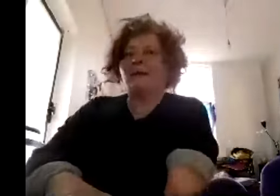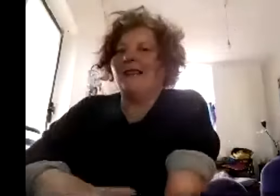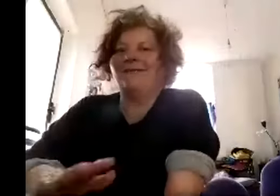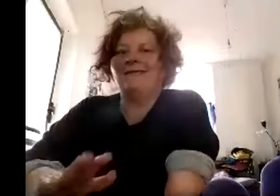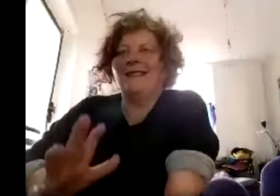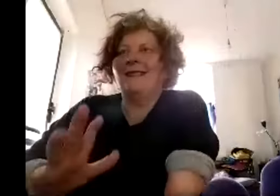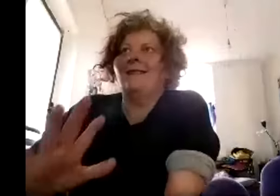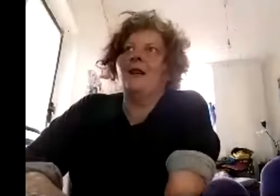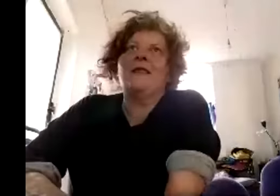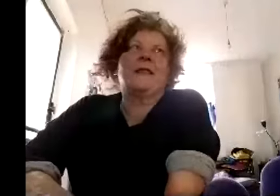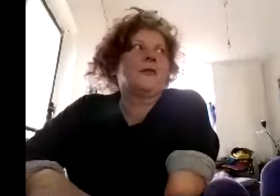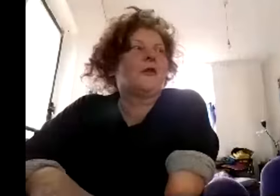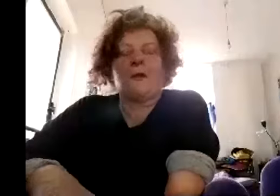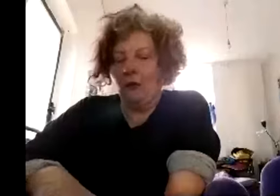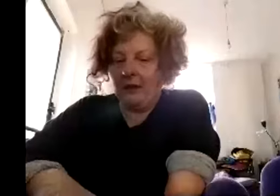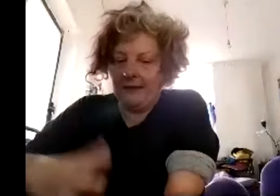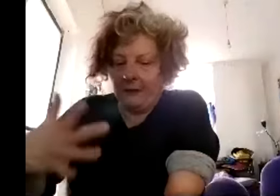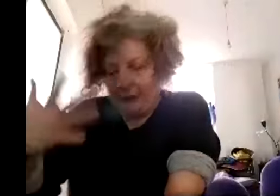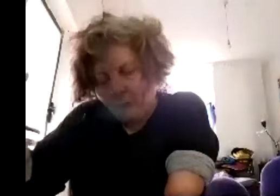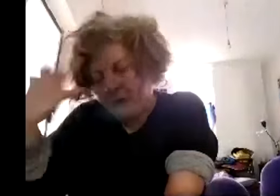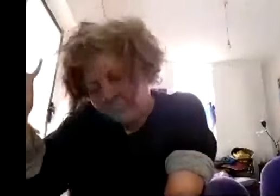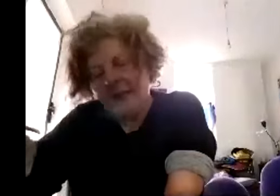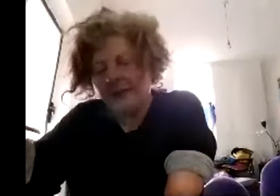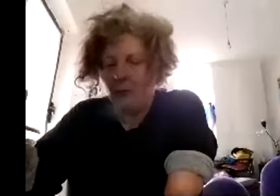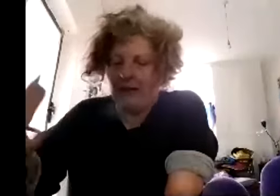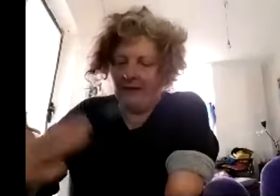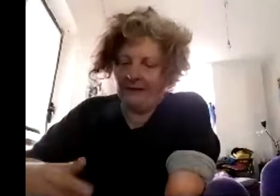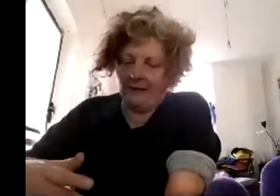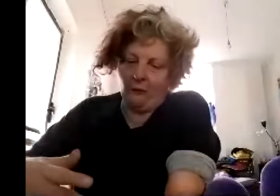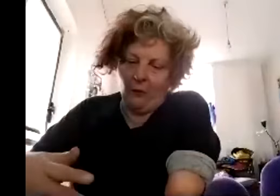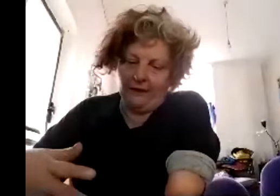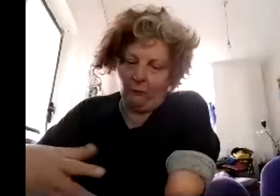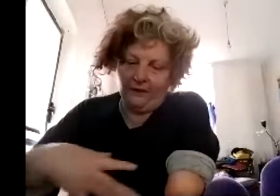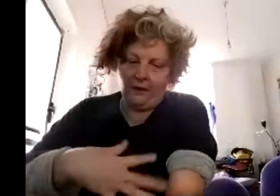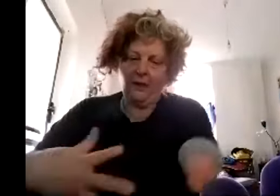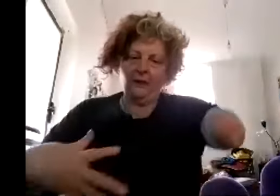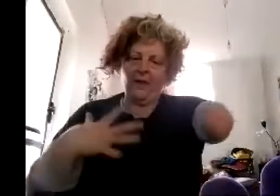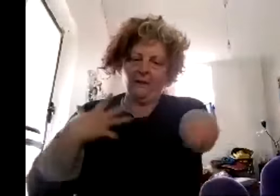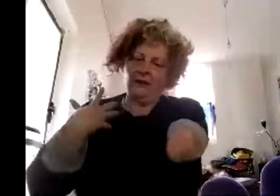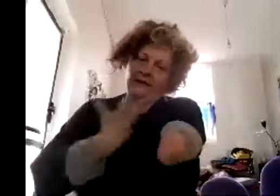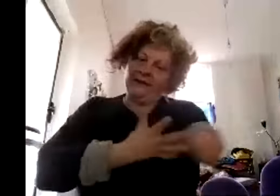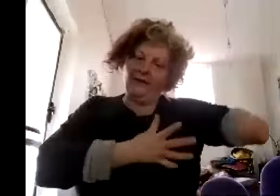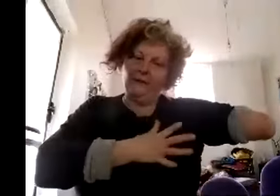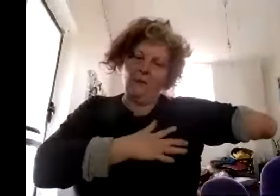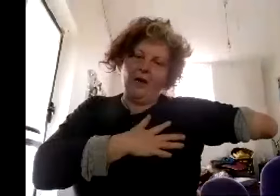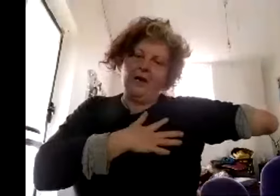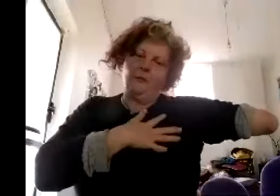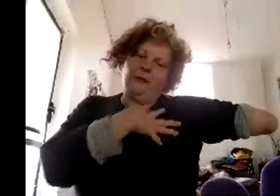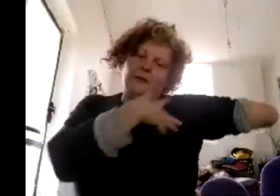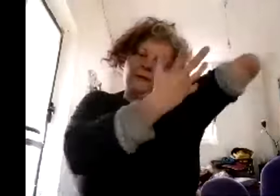one i hope this doesn't shock the audience just just one small piece i delivered once was about the the death of my beloved